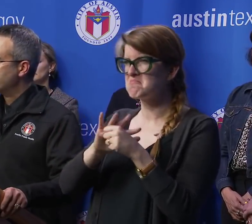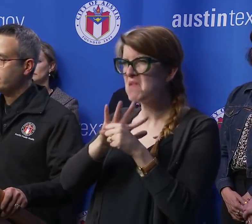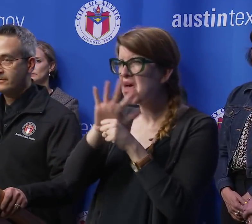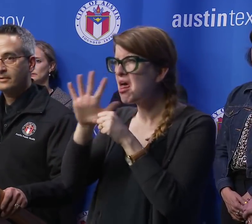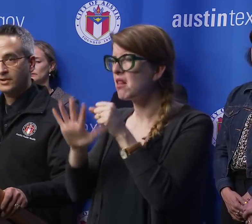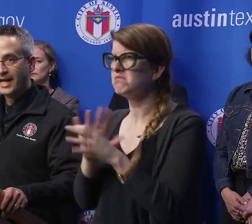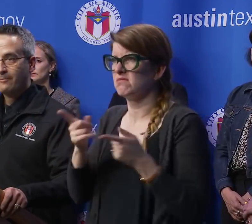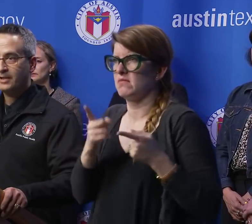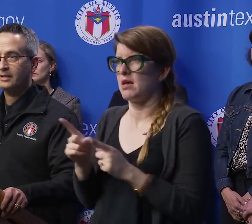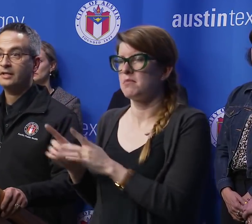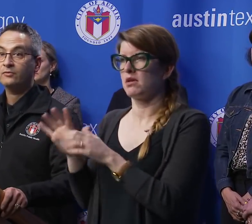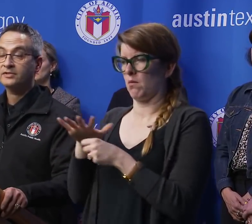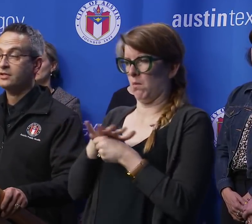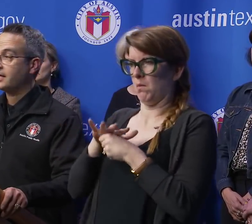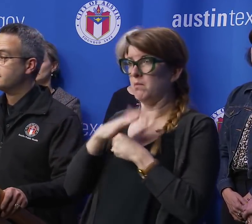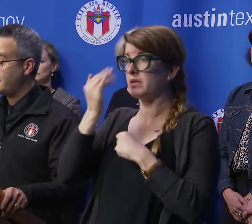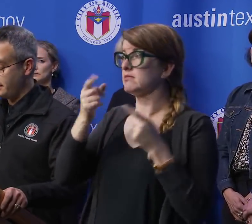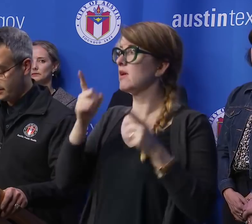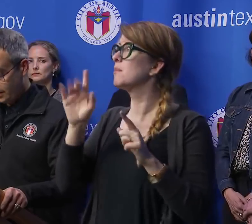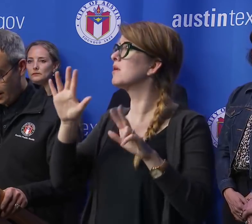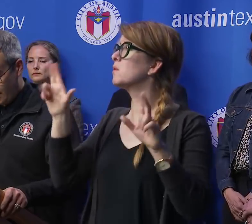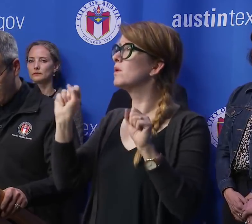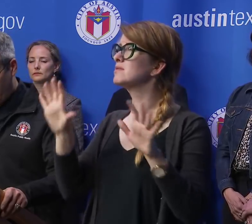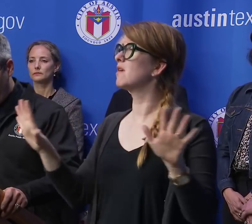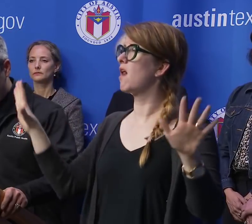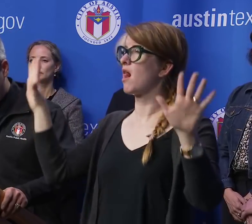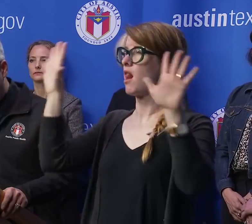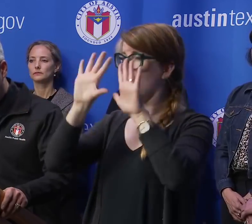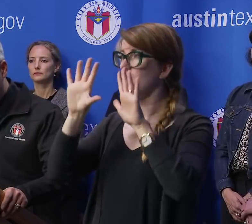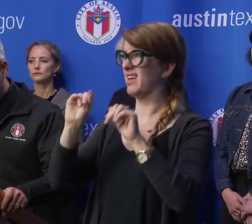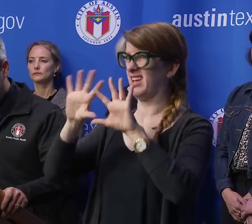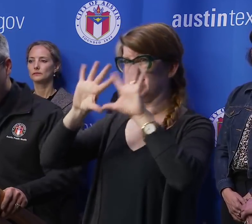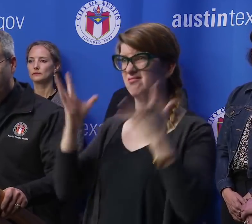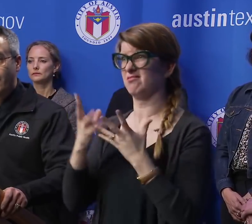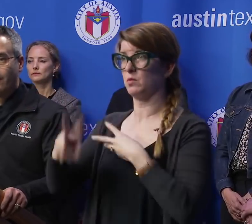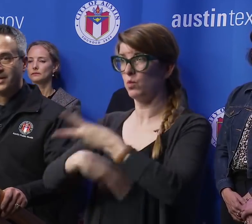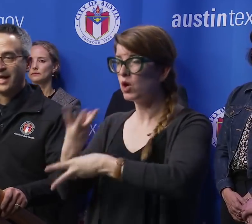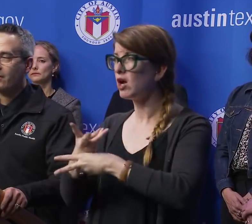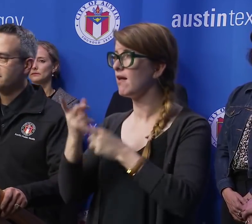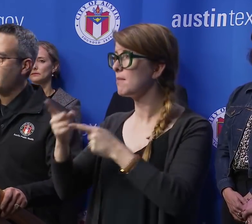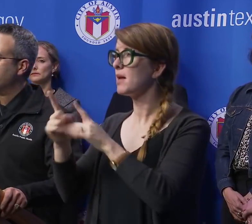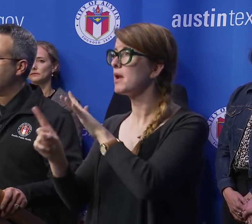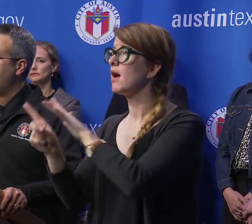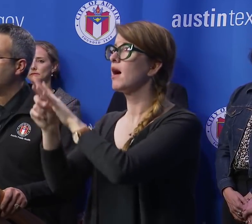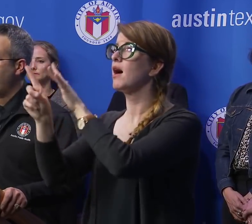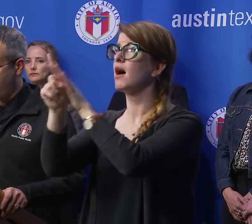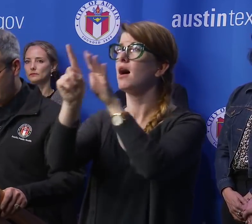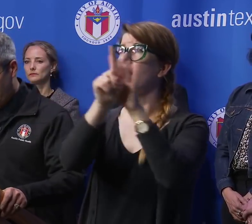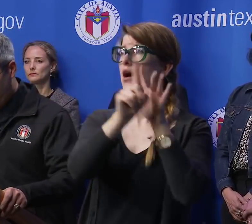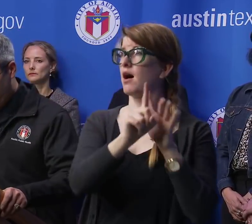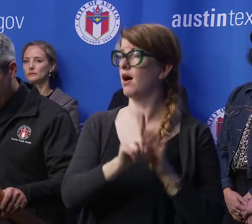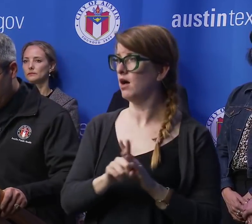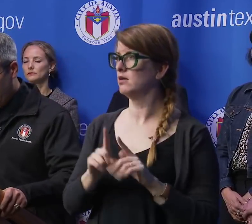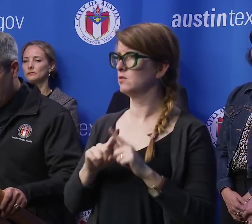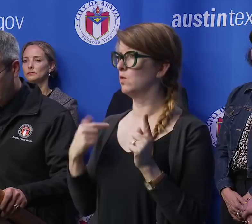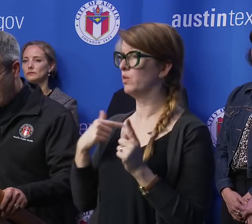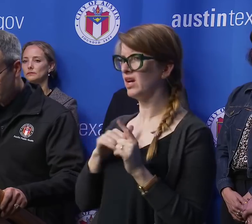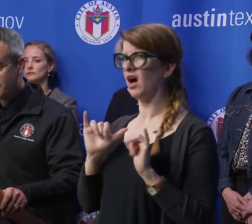because of what's happening in the rest of the United States and across the world. But now is not the time to panic.